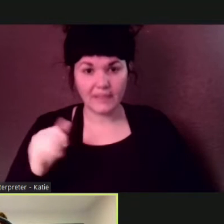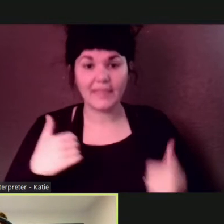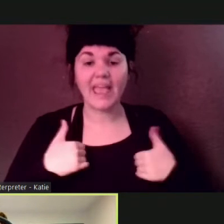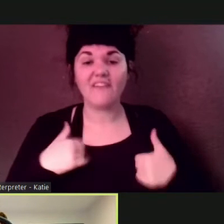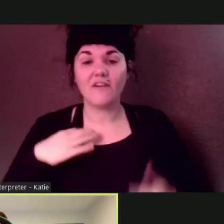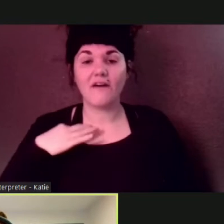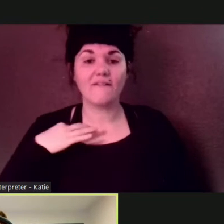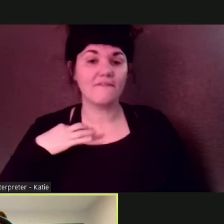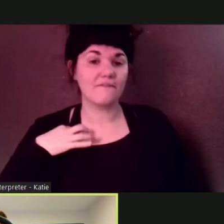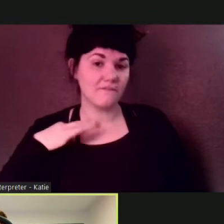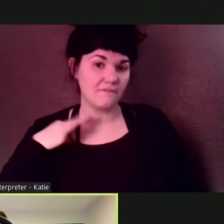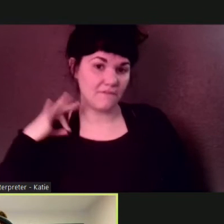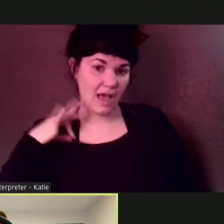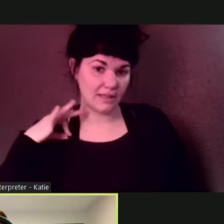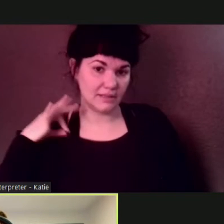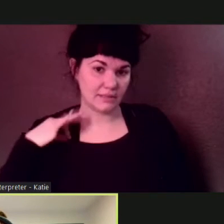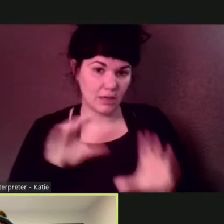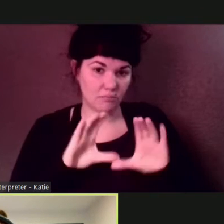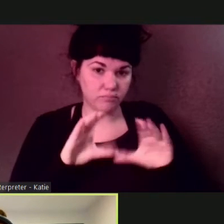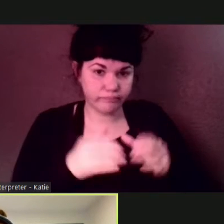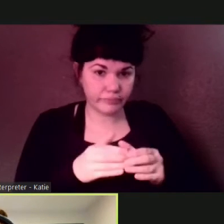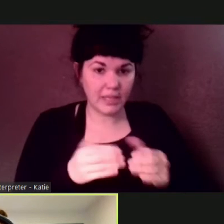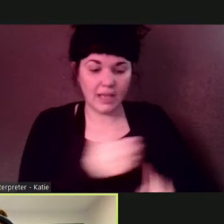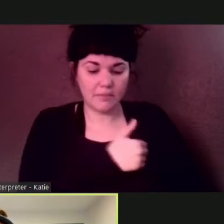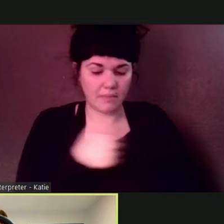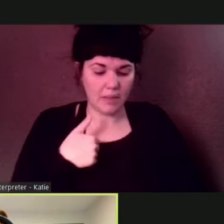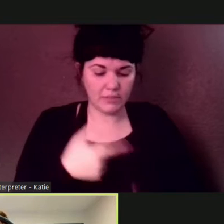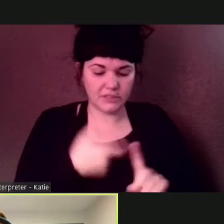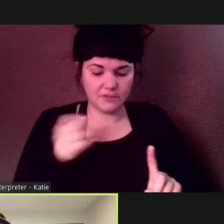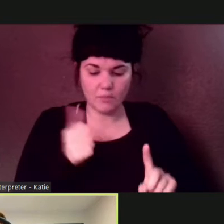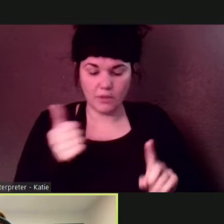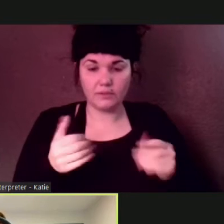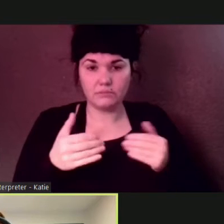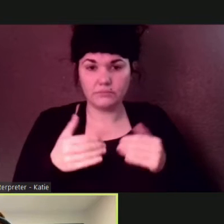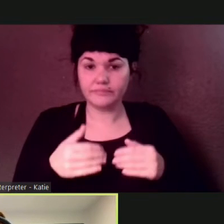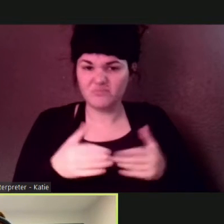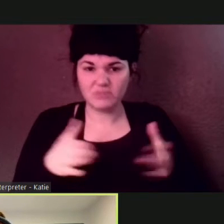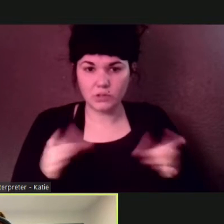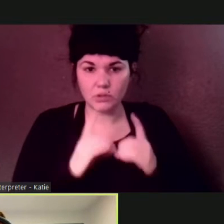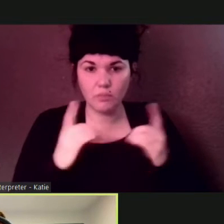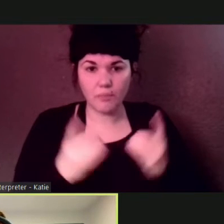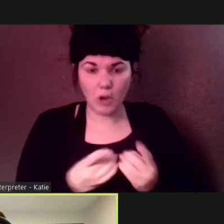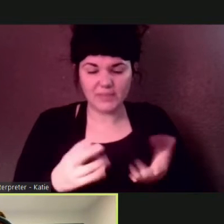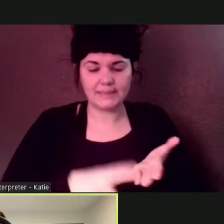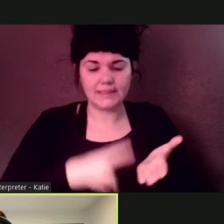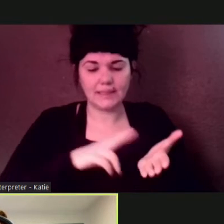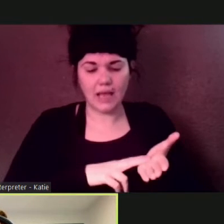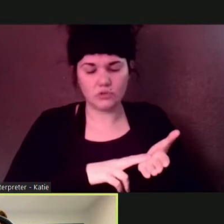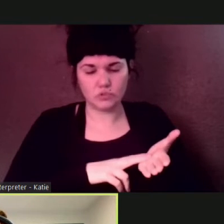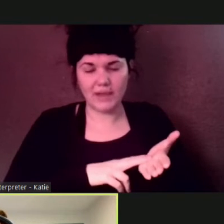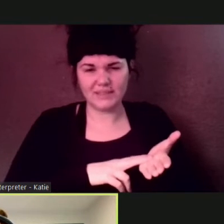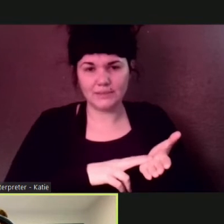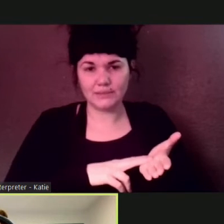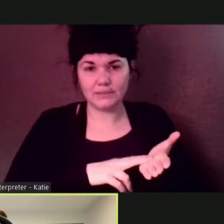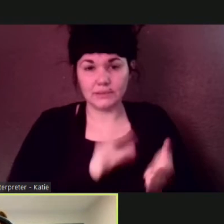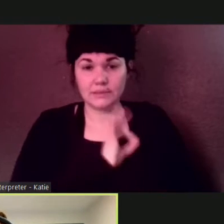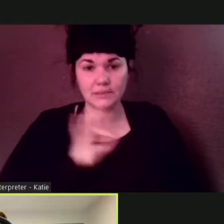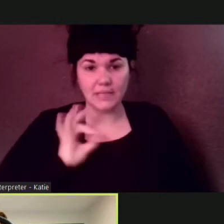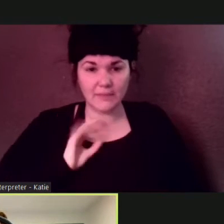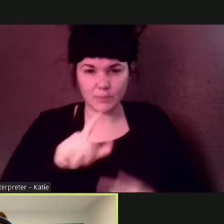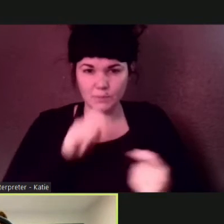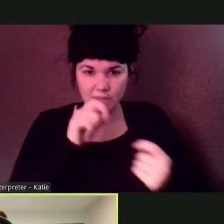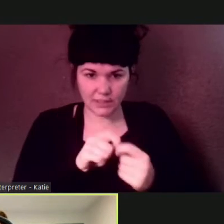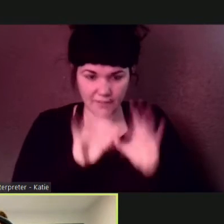members of the general services department and other contracted staff that specifically for those 65 and up